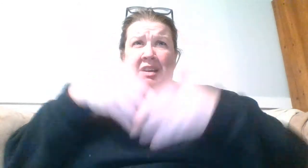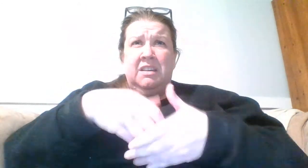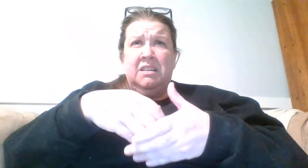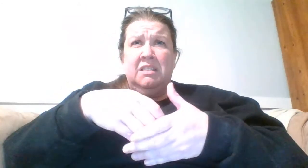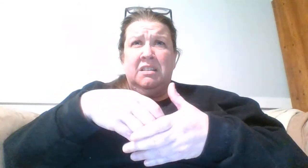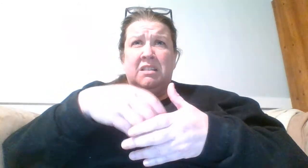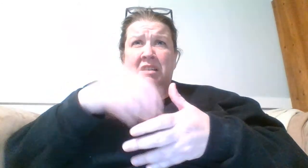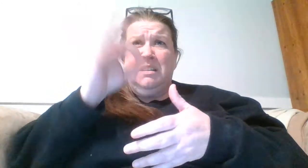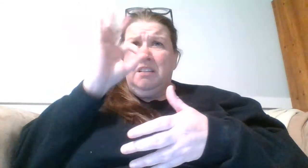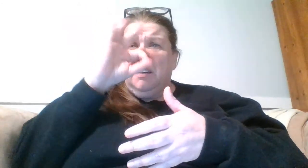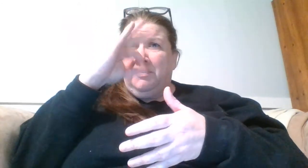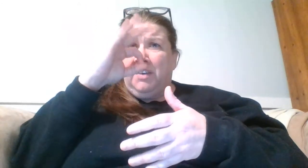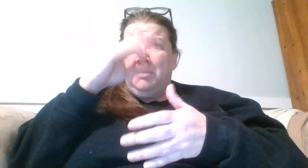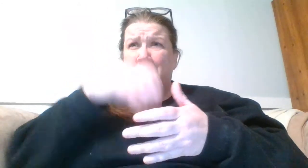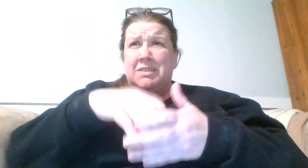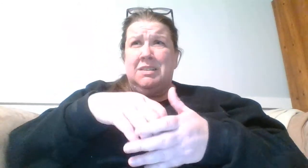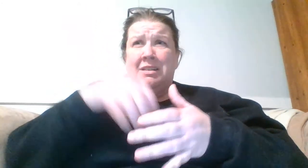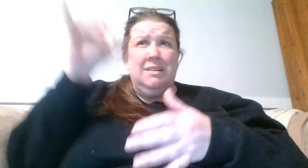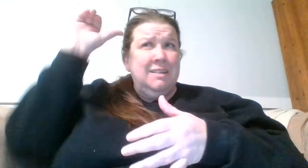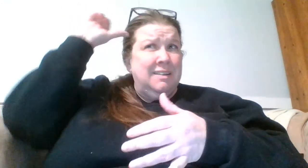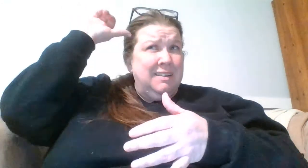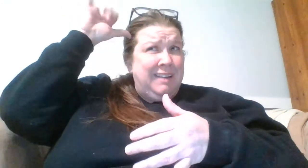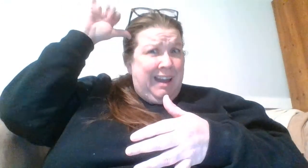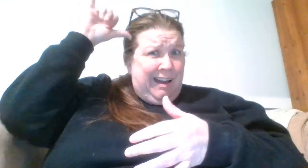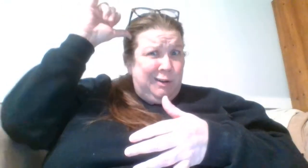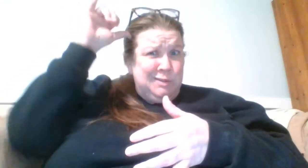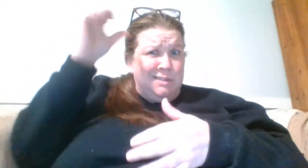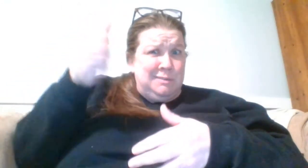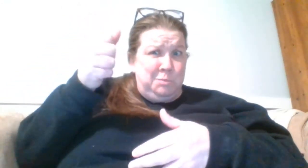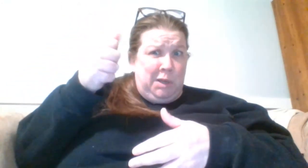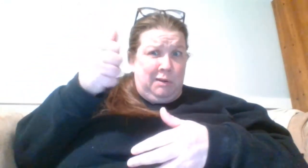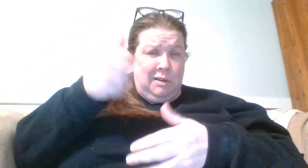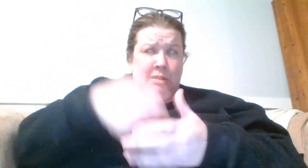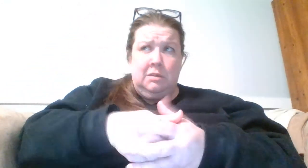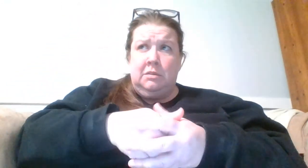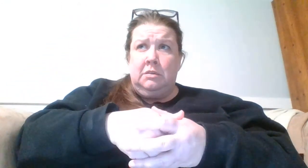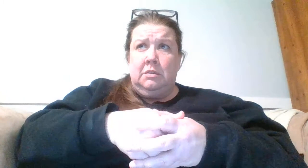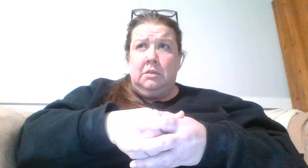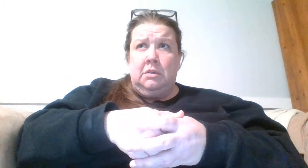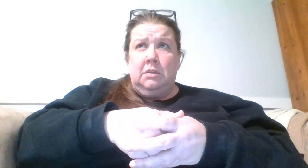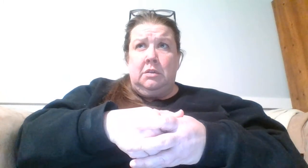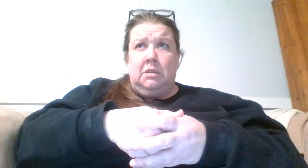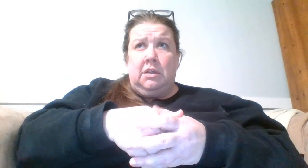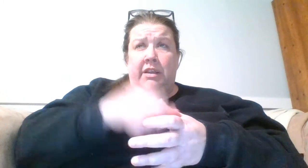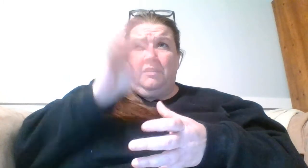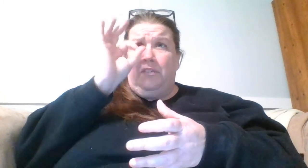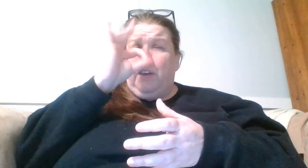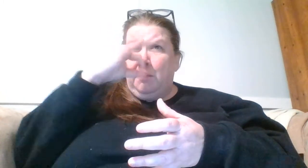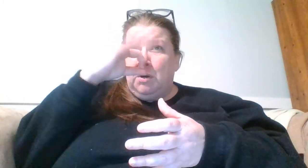the farmer's cow's milk. And the farmer